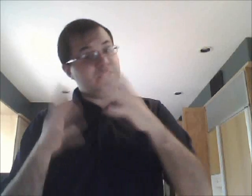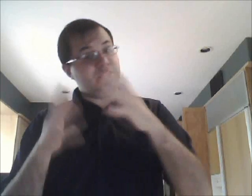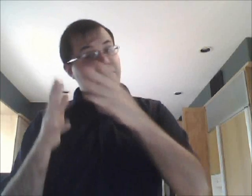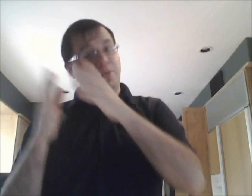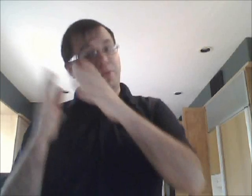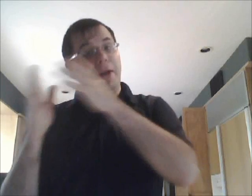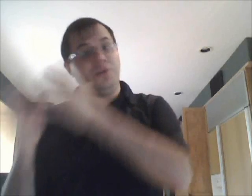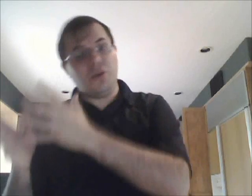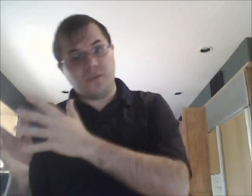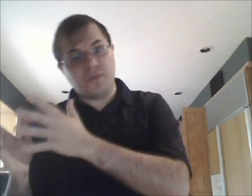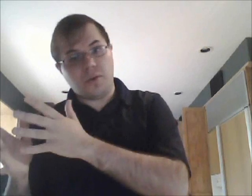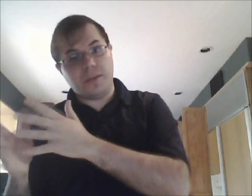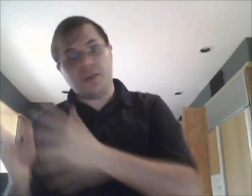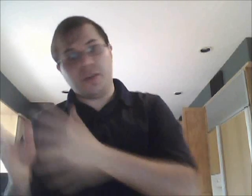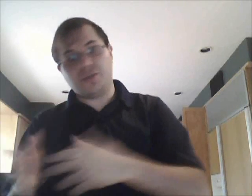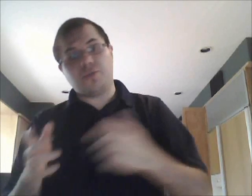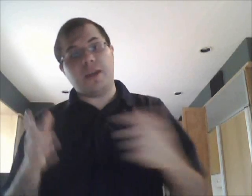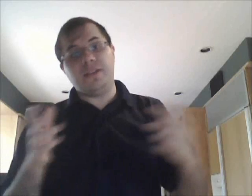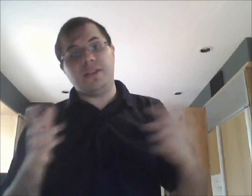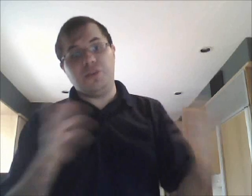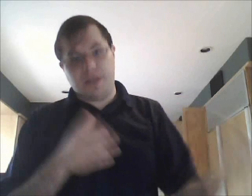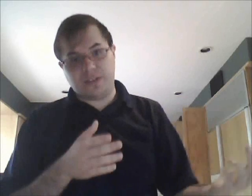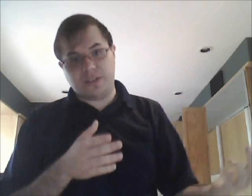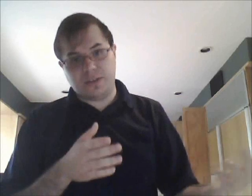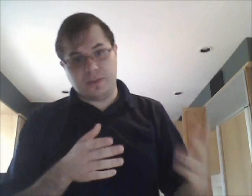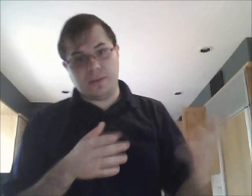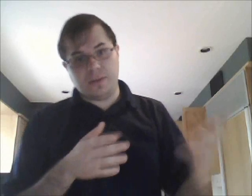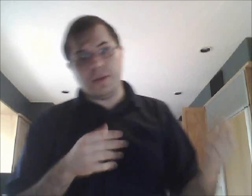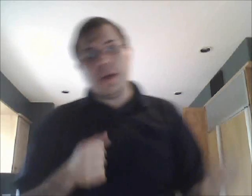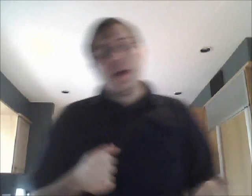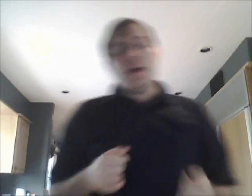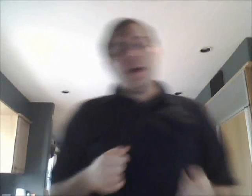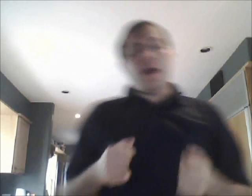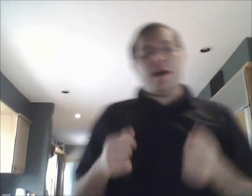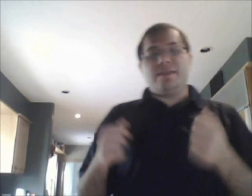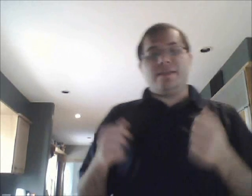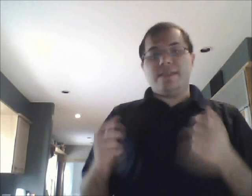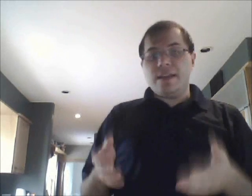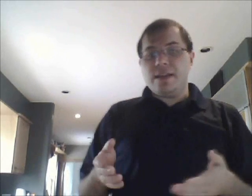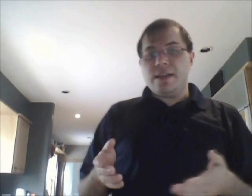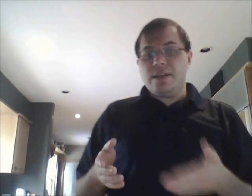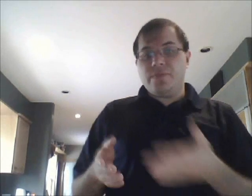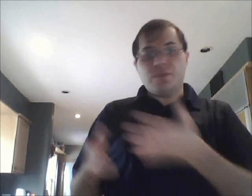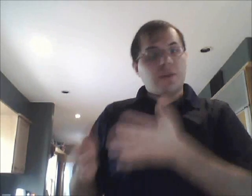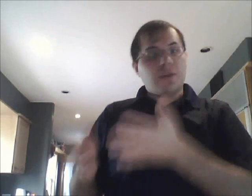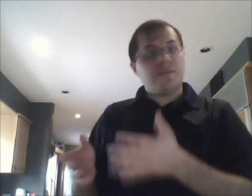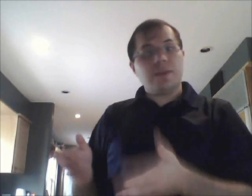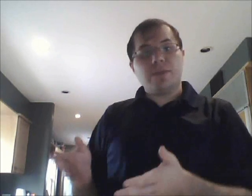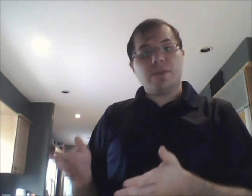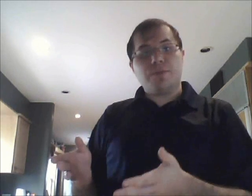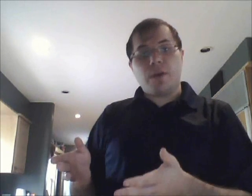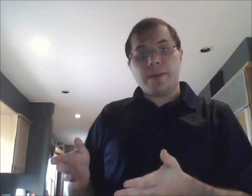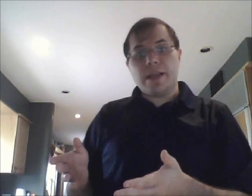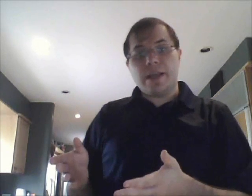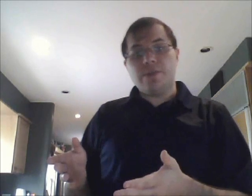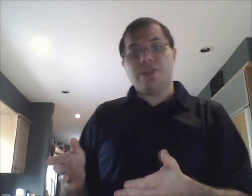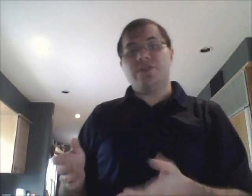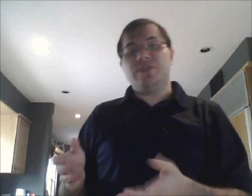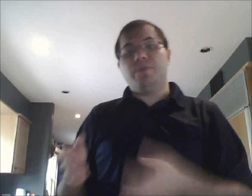at what he's well known for but he also created Unix. C if you're not familiar with the programming language is the